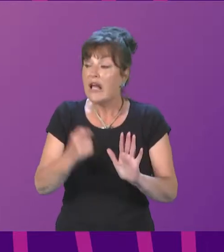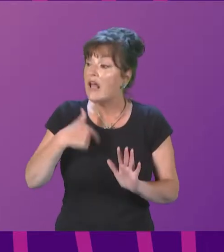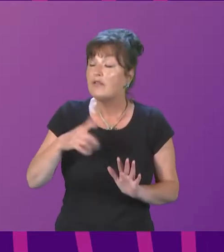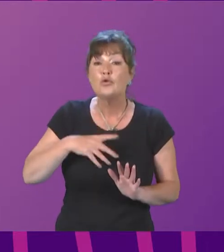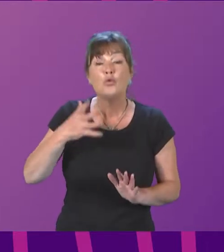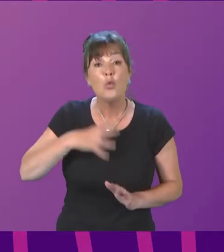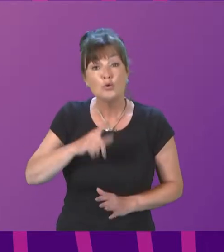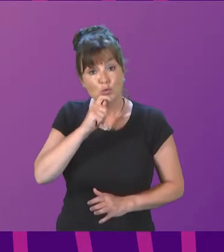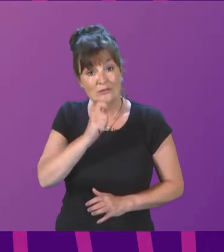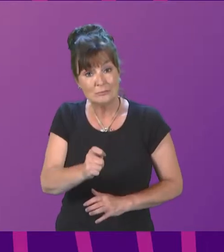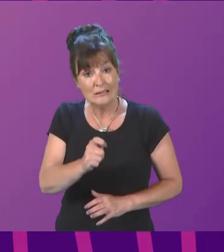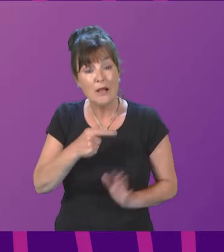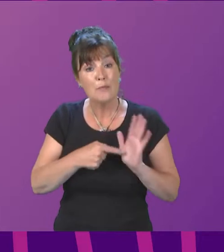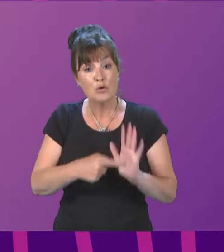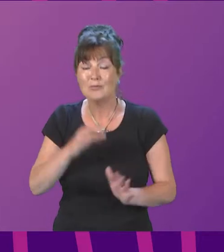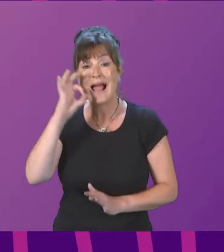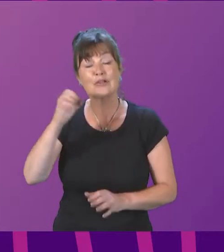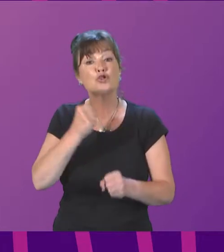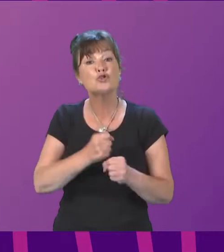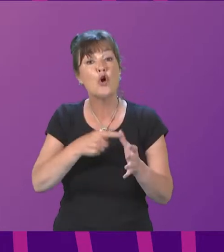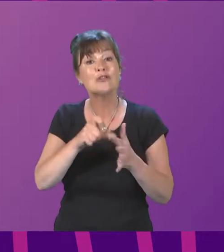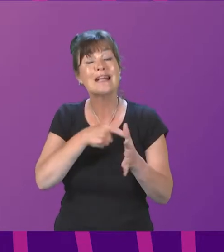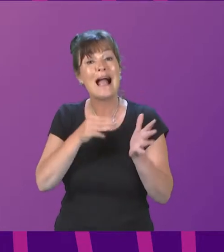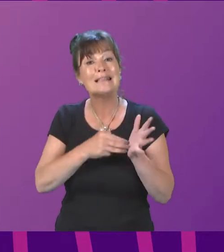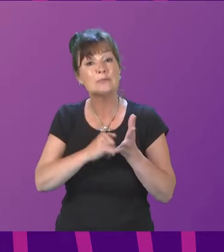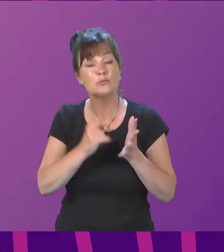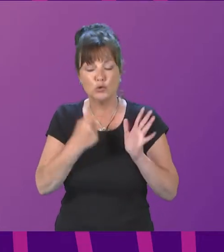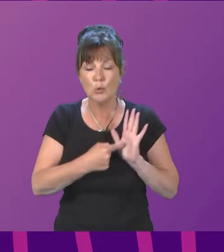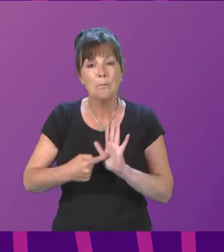request to speak button now and I call on George Adam to move the motion.